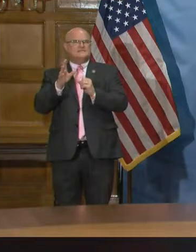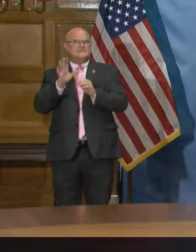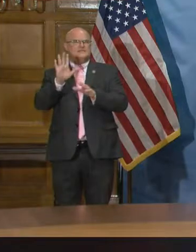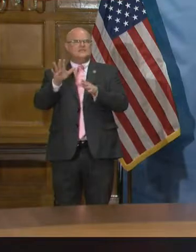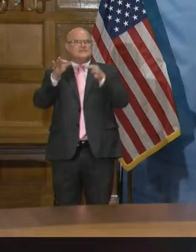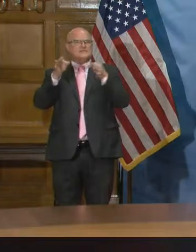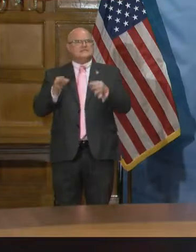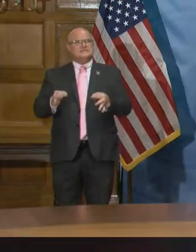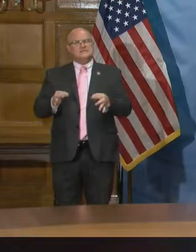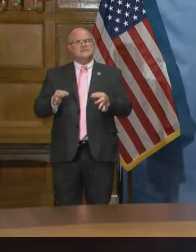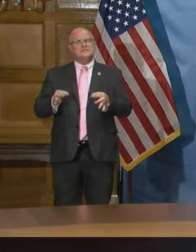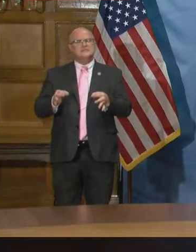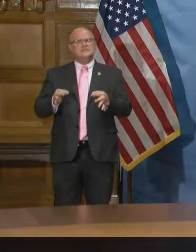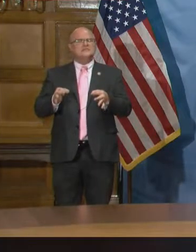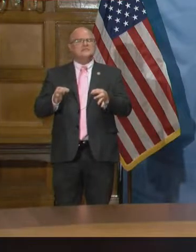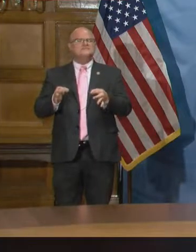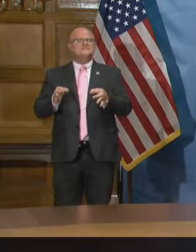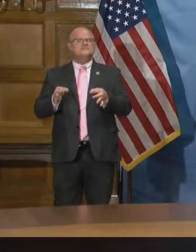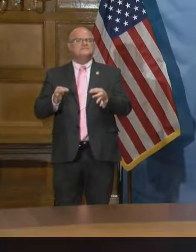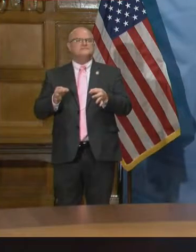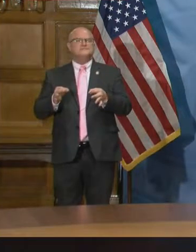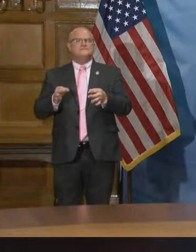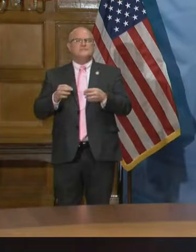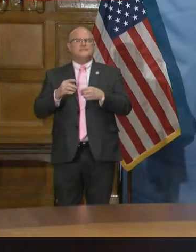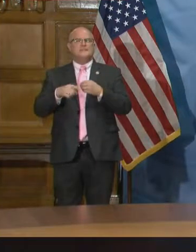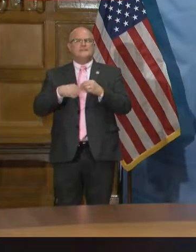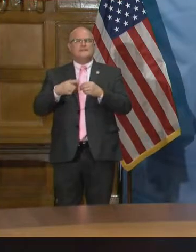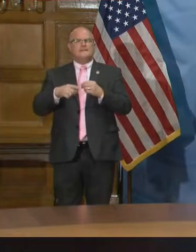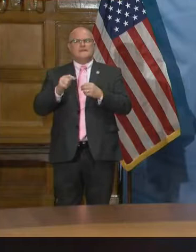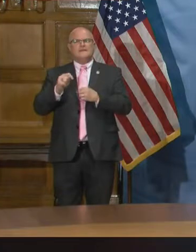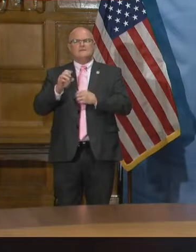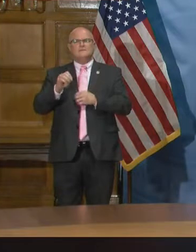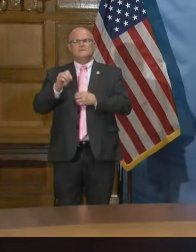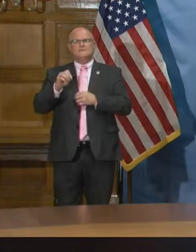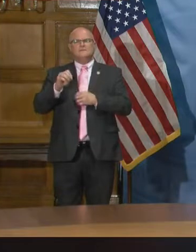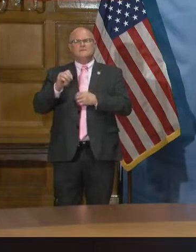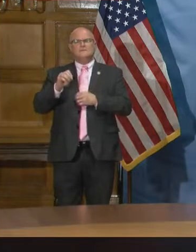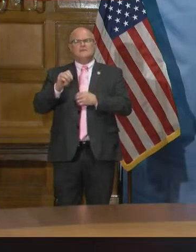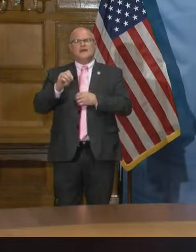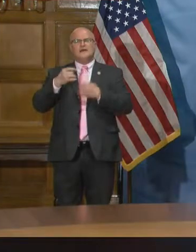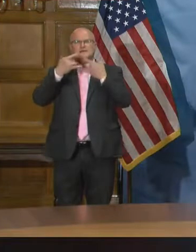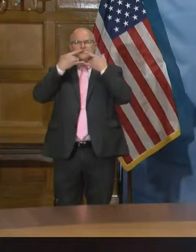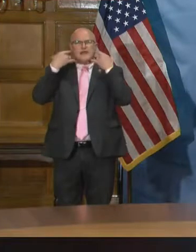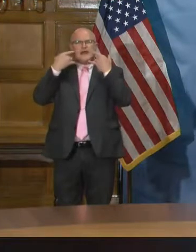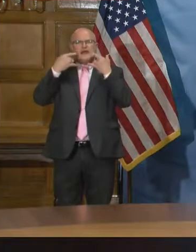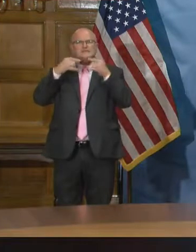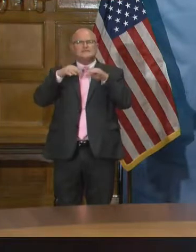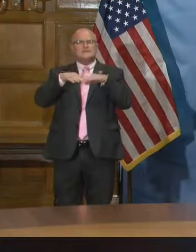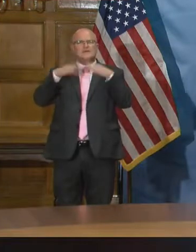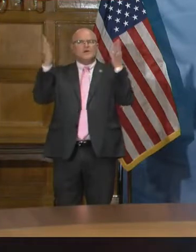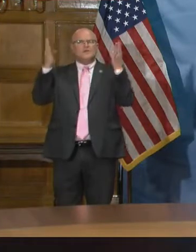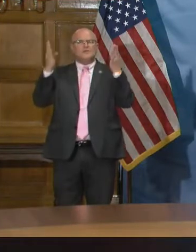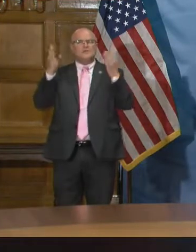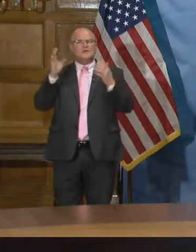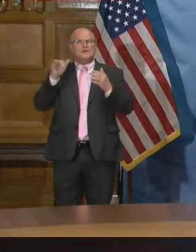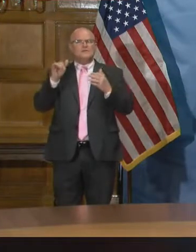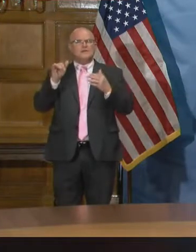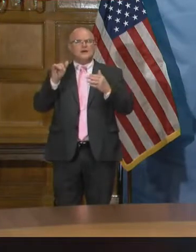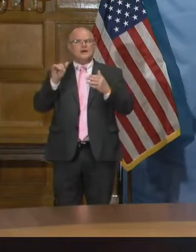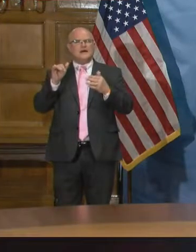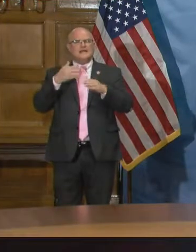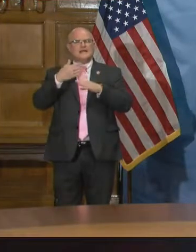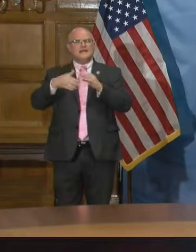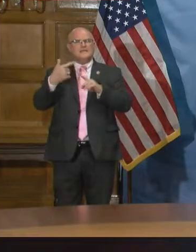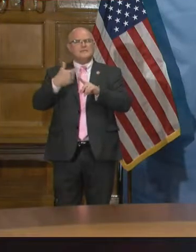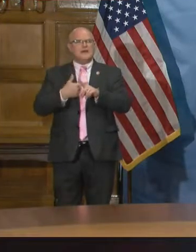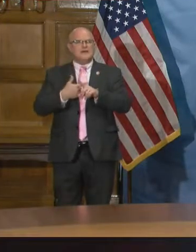your decision, uh, on whether to, to, uh, lift the mask man, uh, mandate, by the, by the end of the